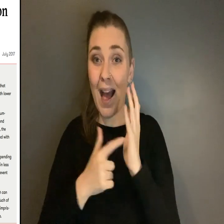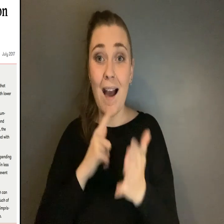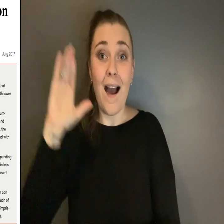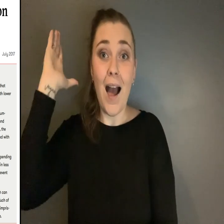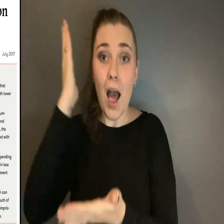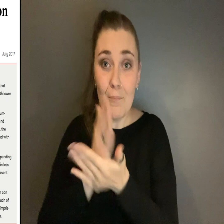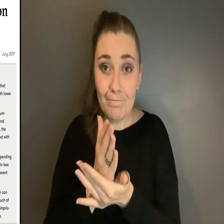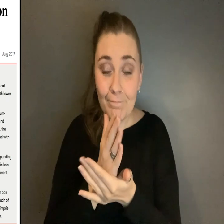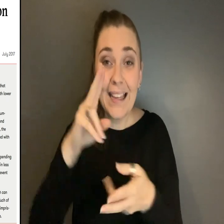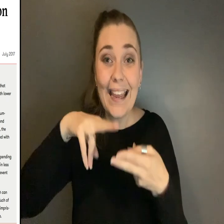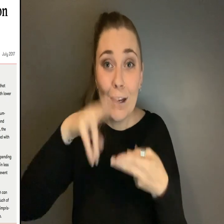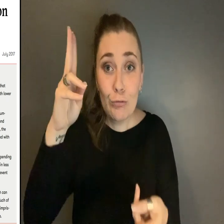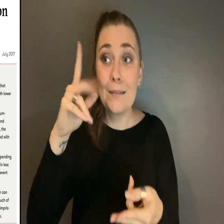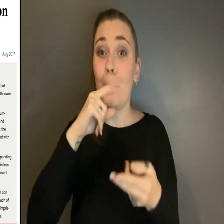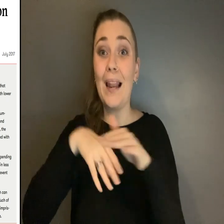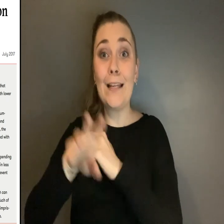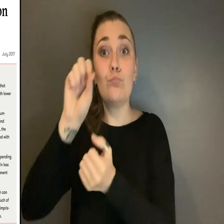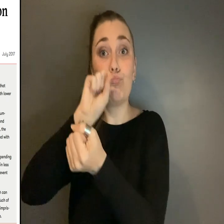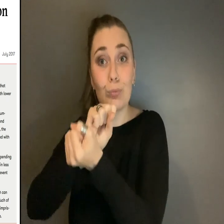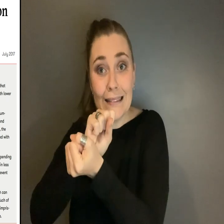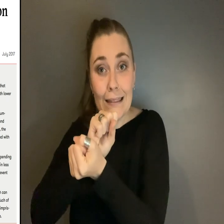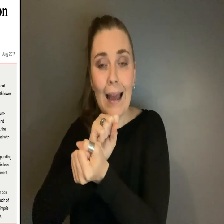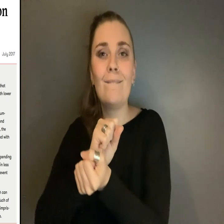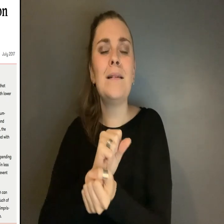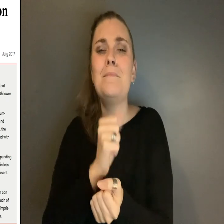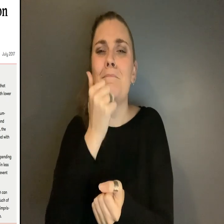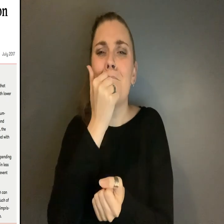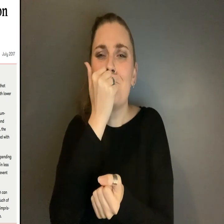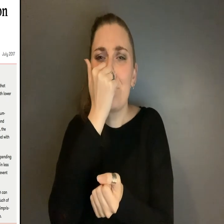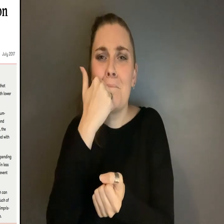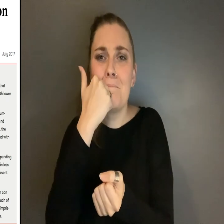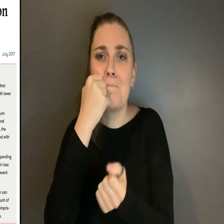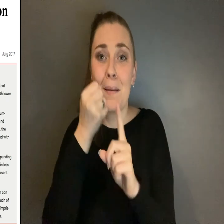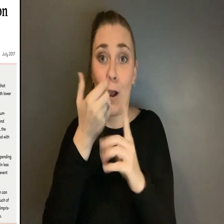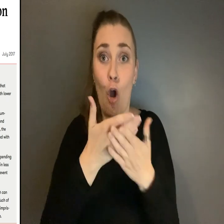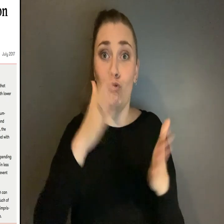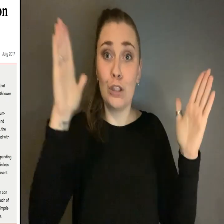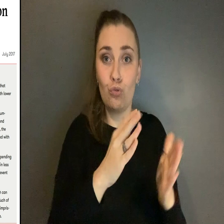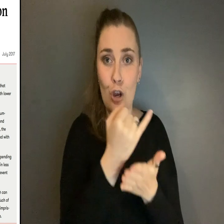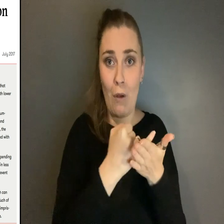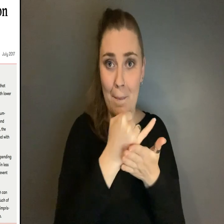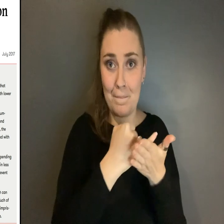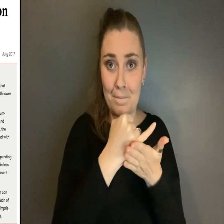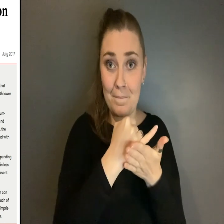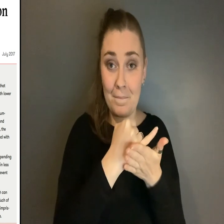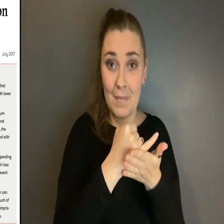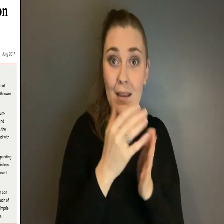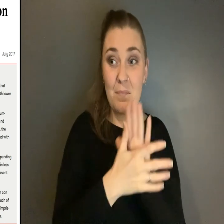increasing incarceration rates has a minimal impact on reducing crime and entails significant cost